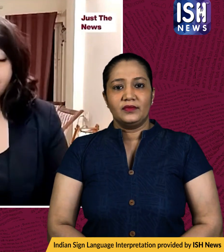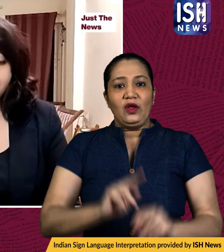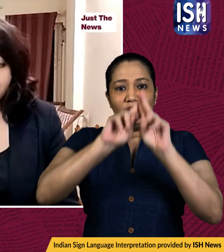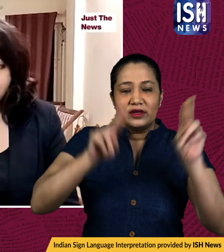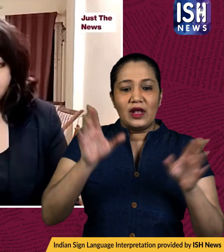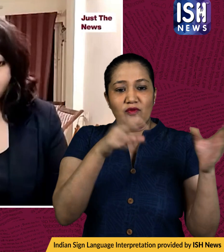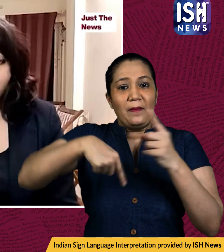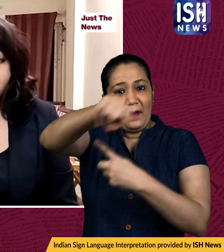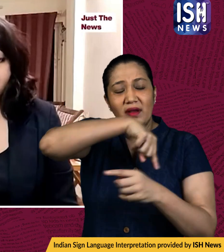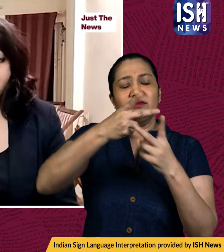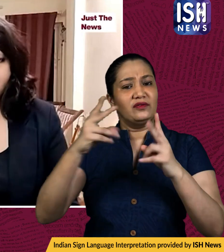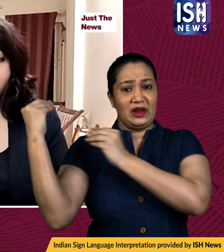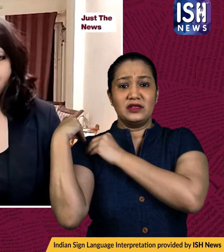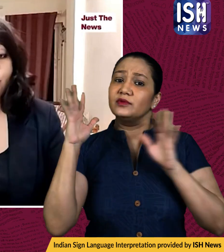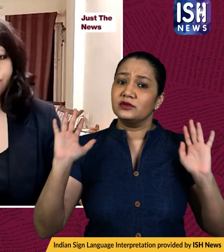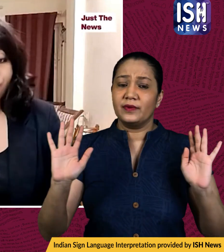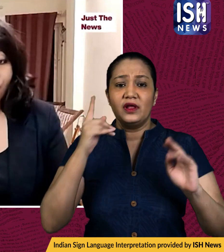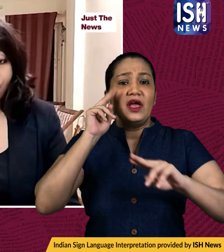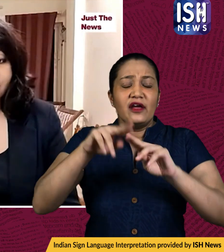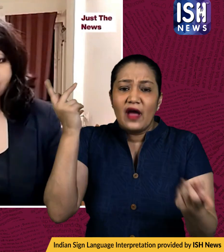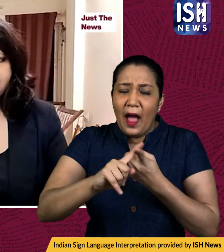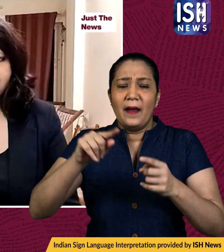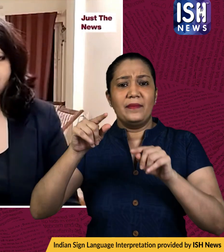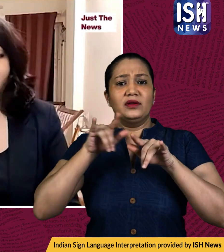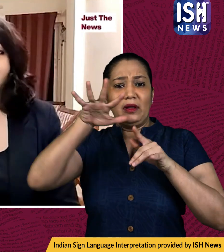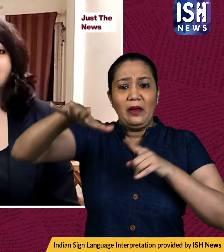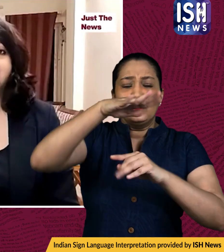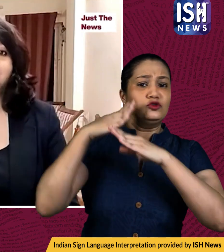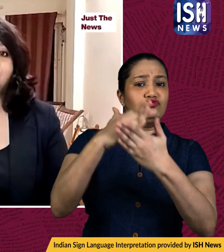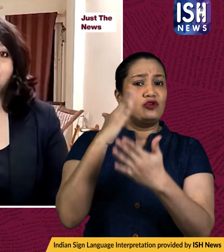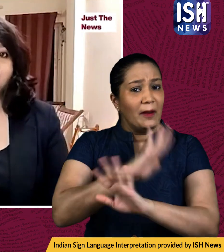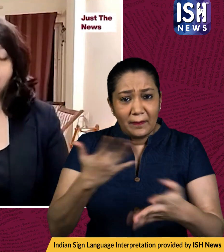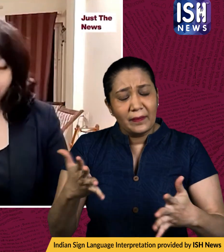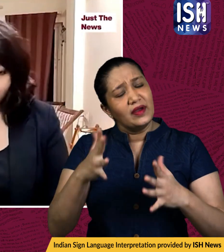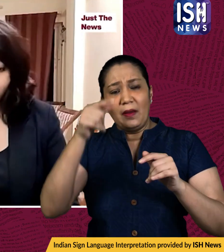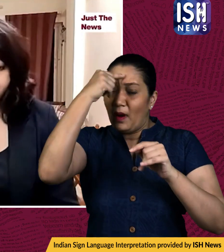community would be responsible for what followed if it did not implement the measure